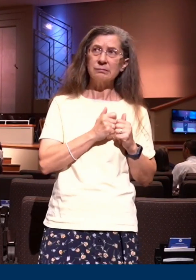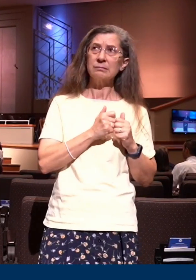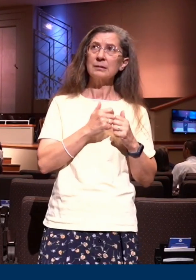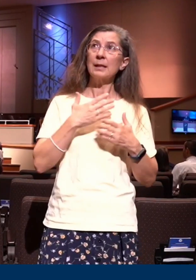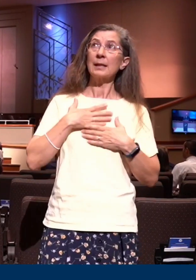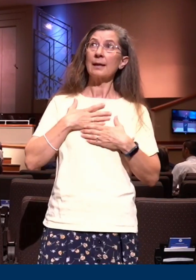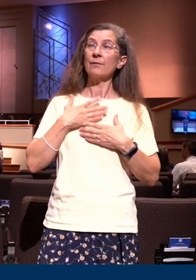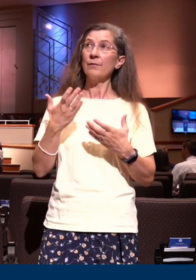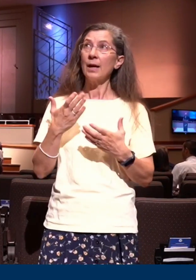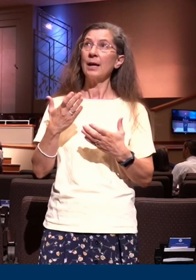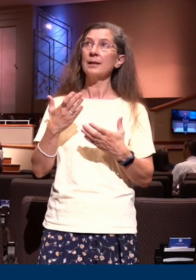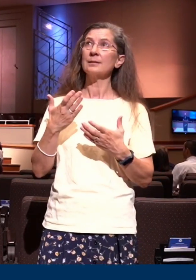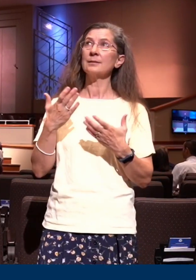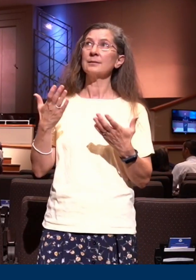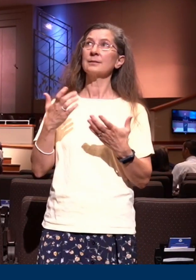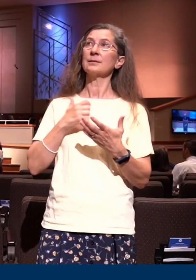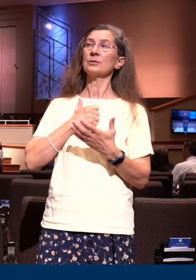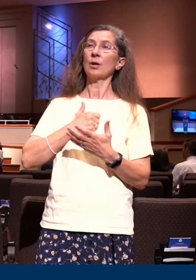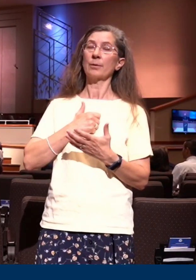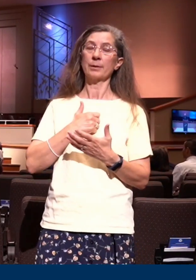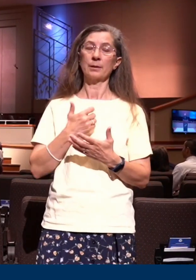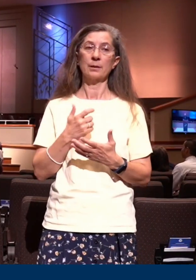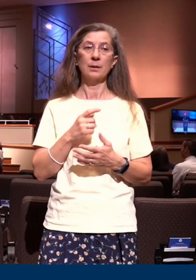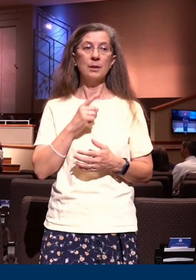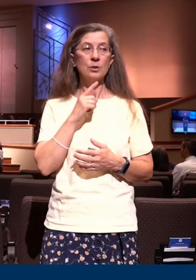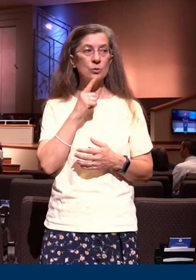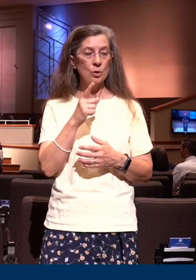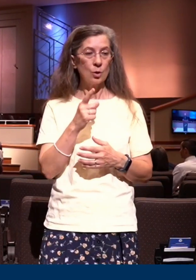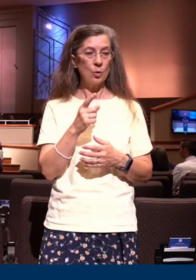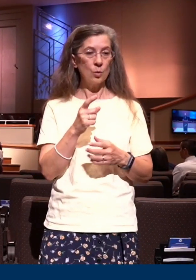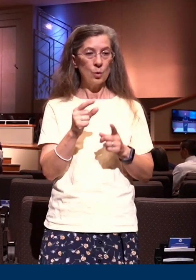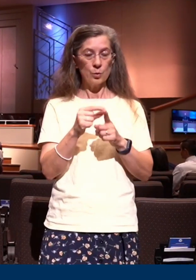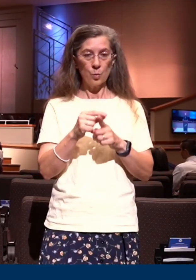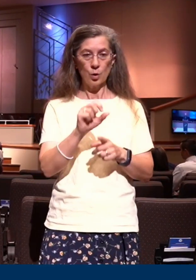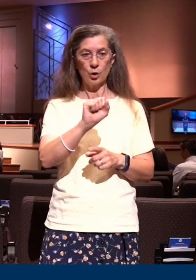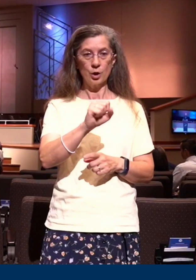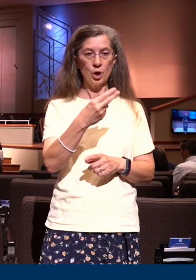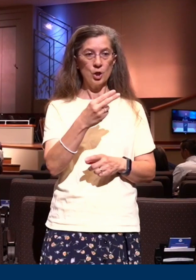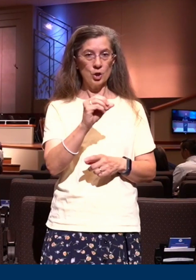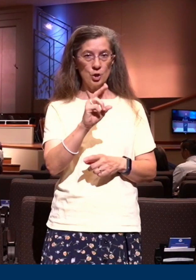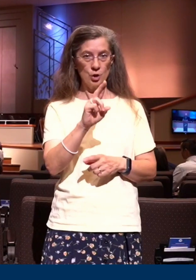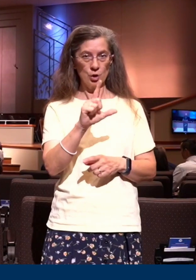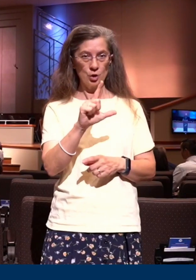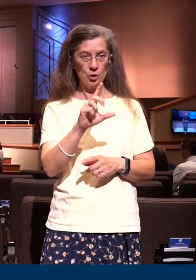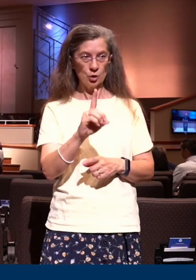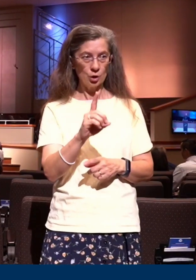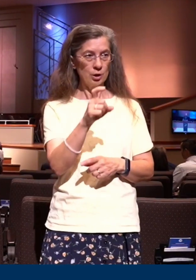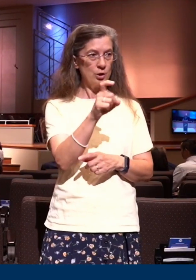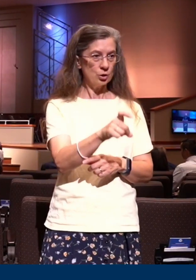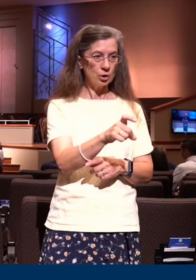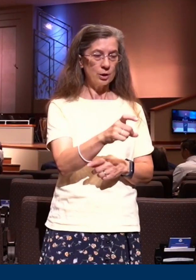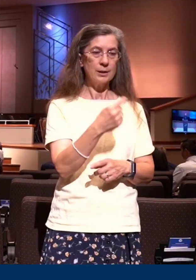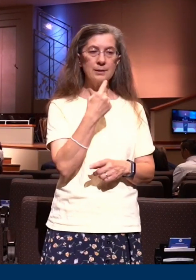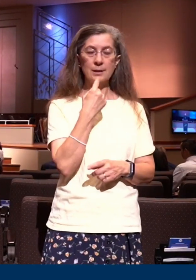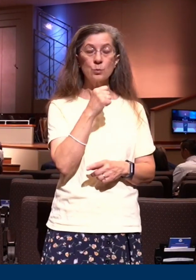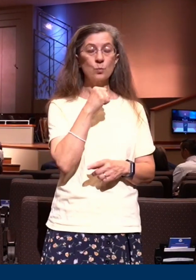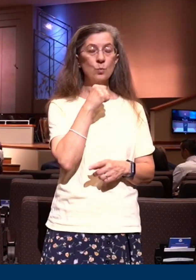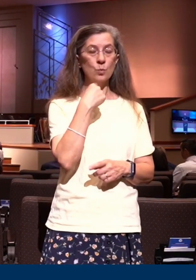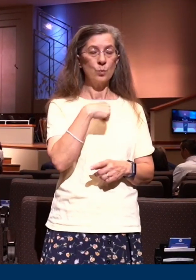the Lord. And so the word should here speaks to the issue and it says we should not serve